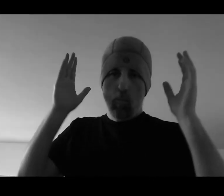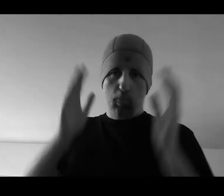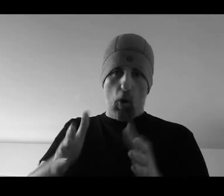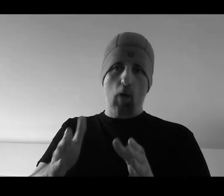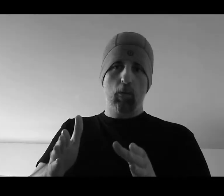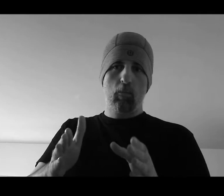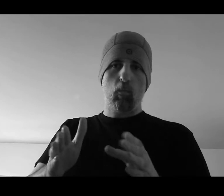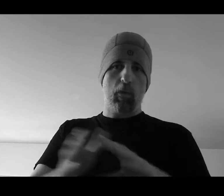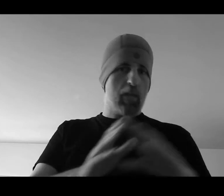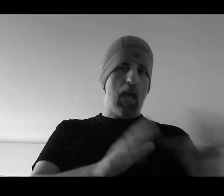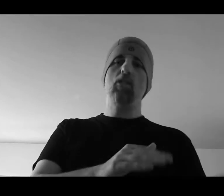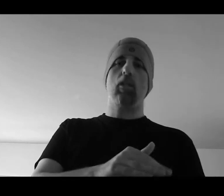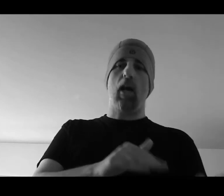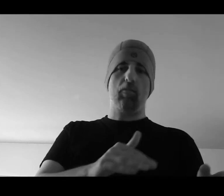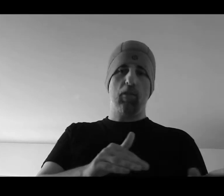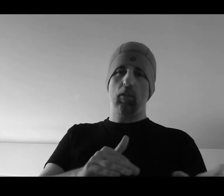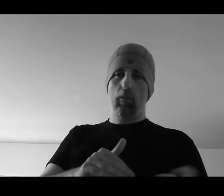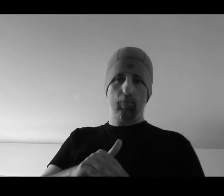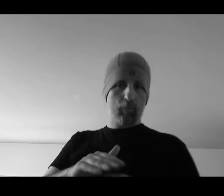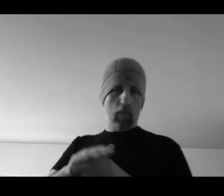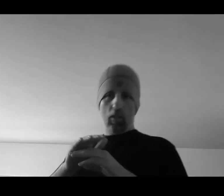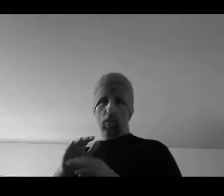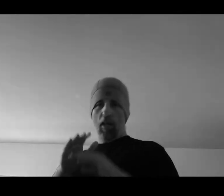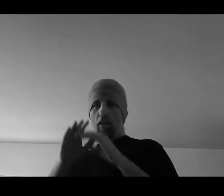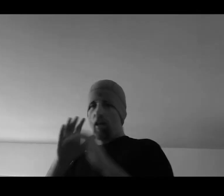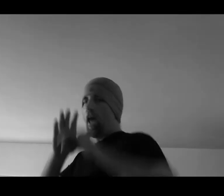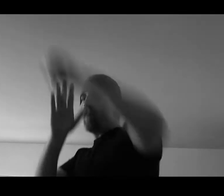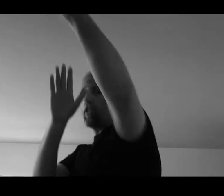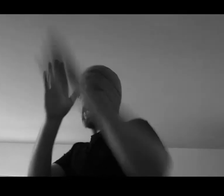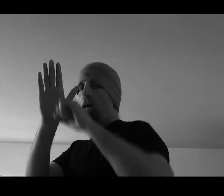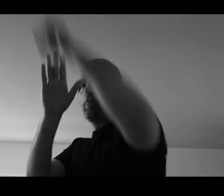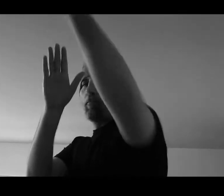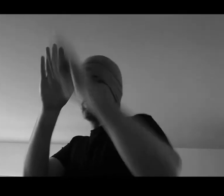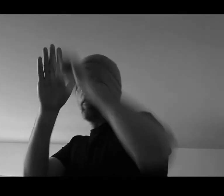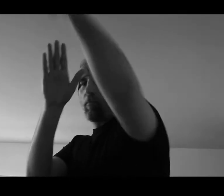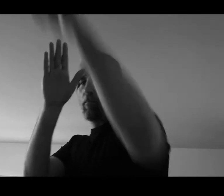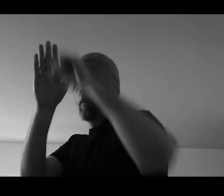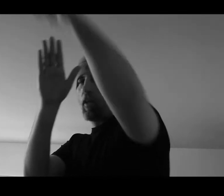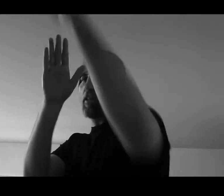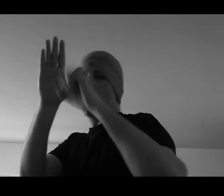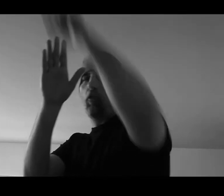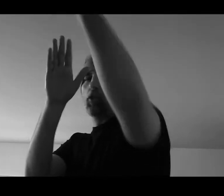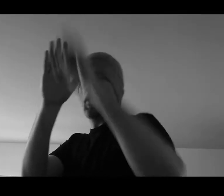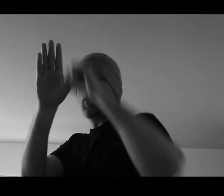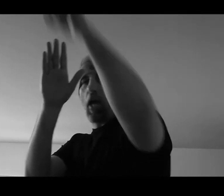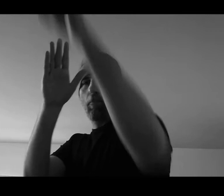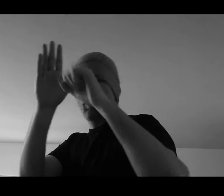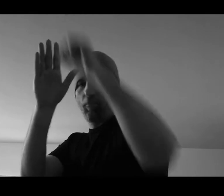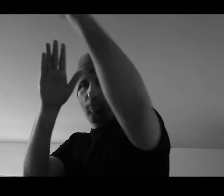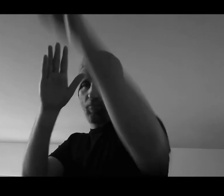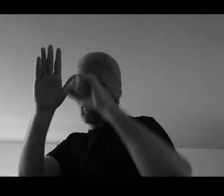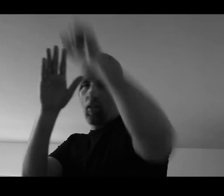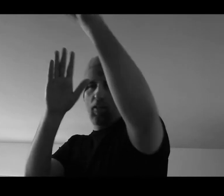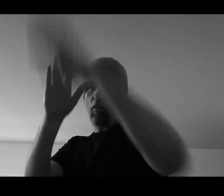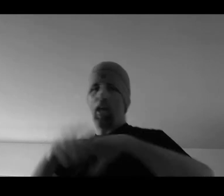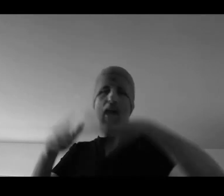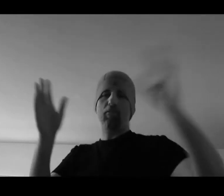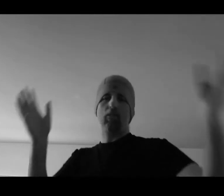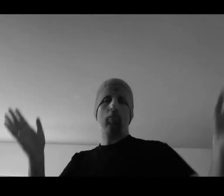Problem with the engine, I feel, is that every time it's a full-strength jab, now they have some